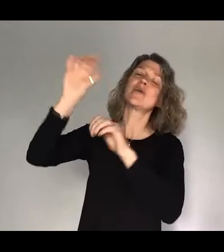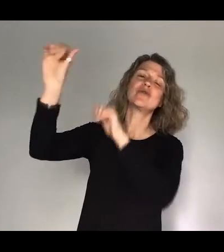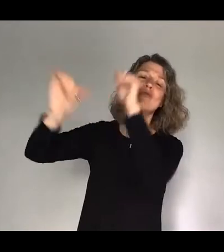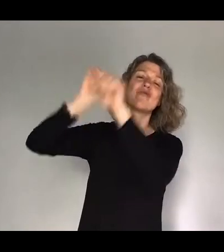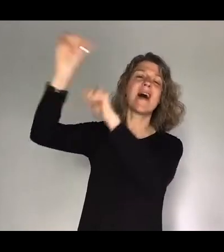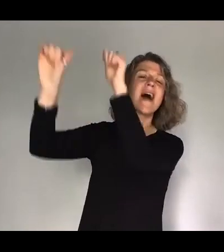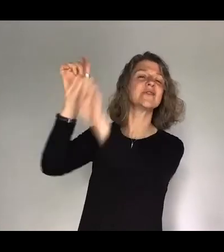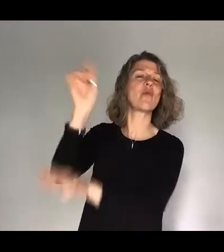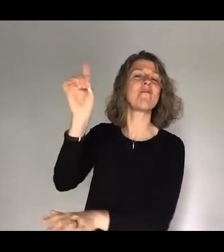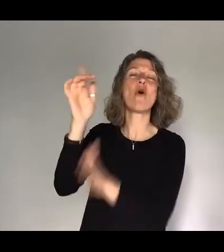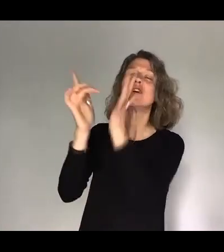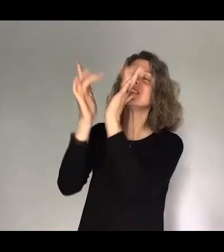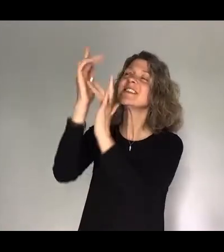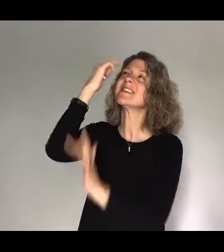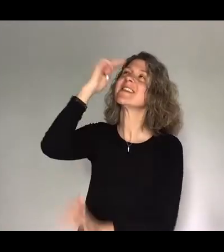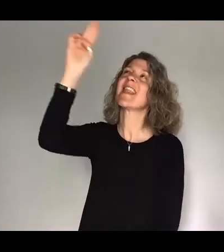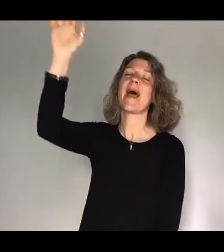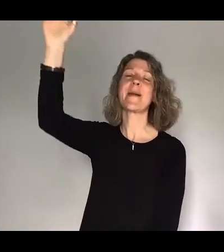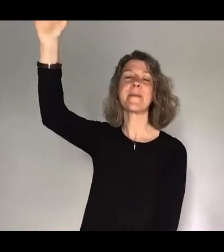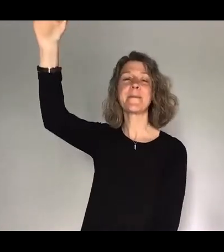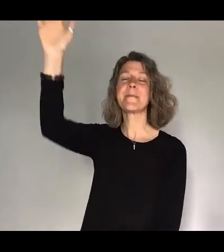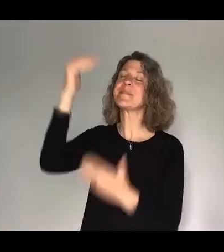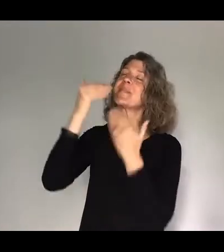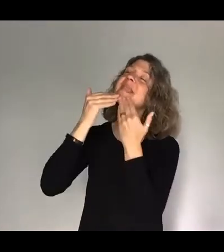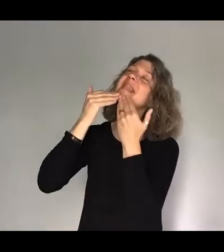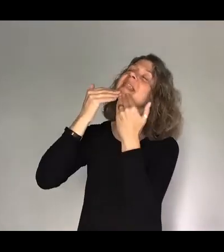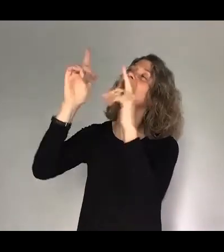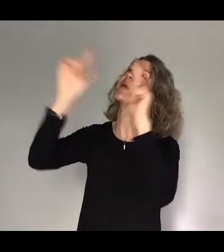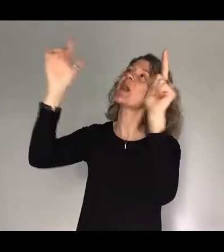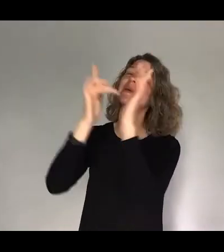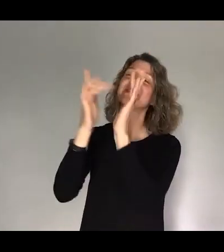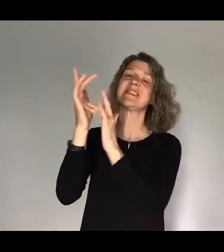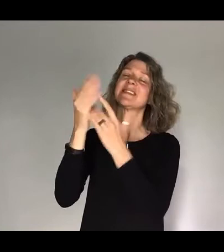Jesus thank you thank you thank